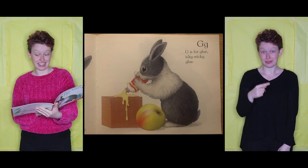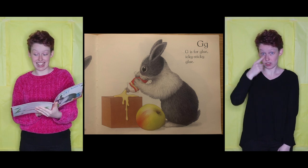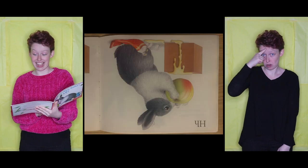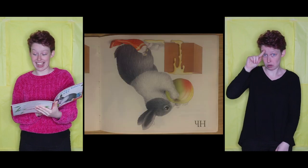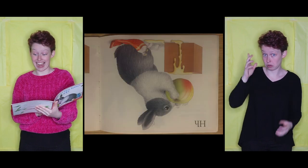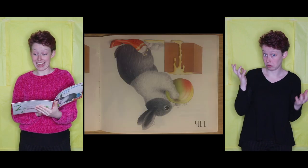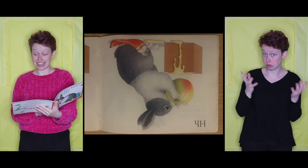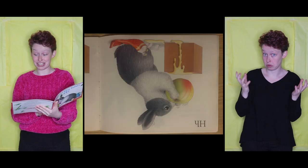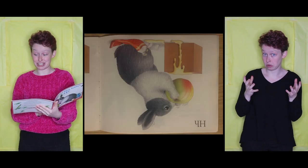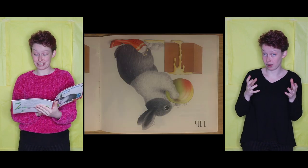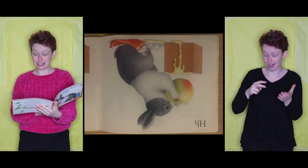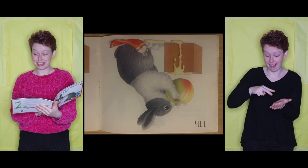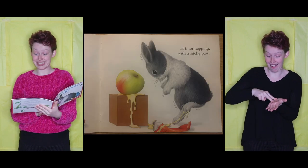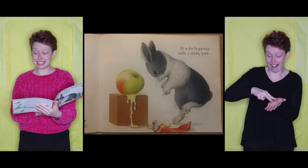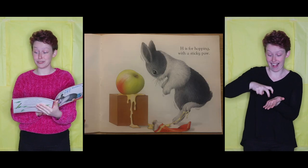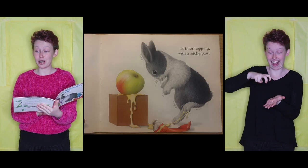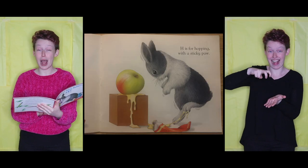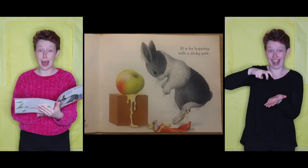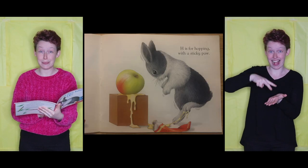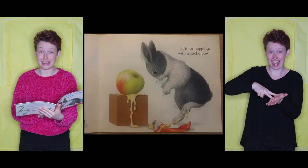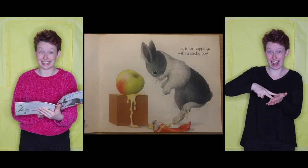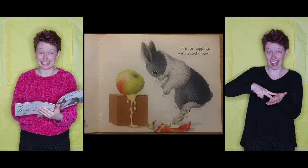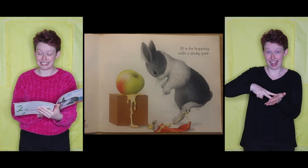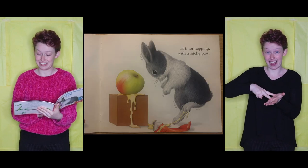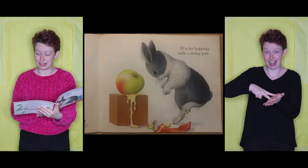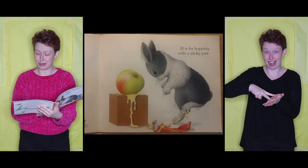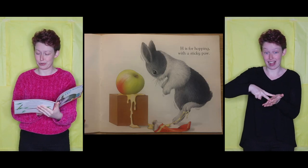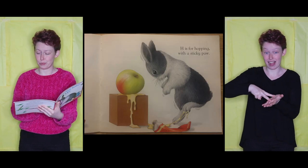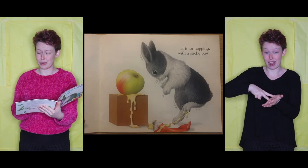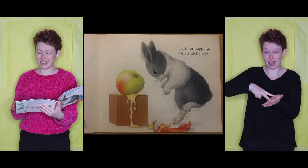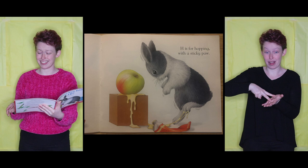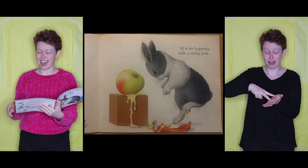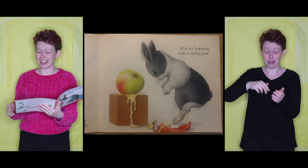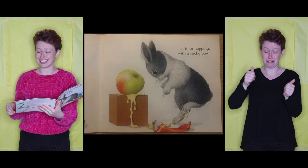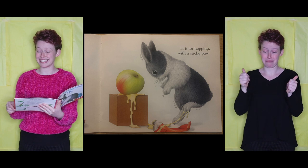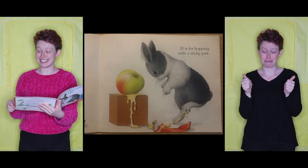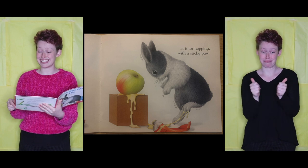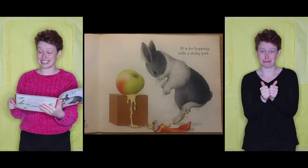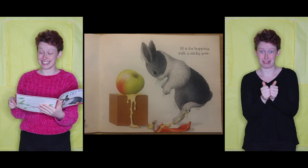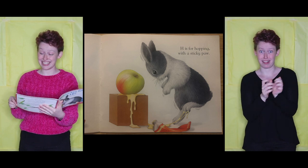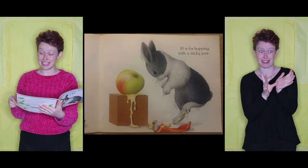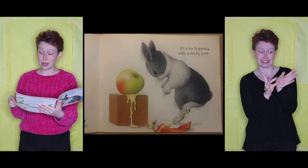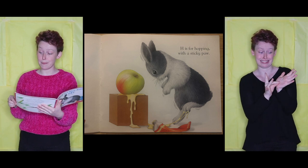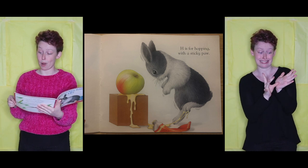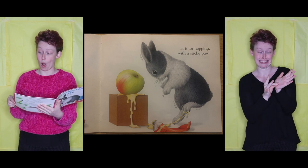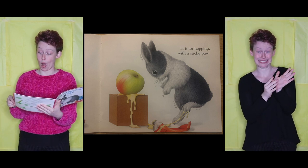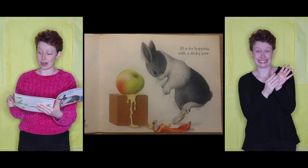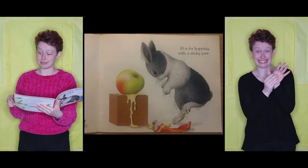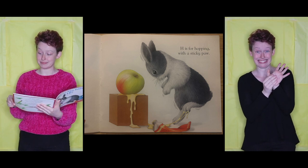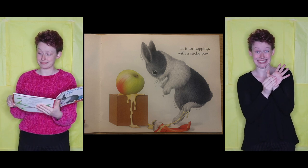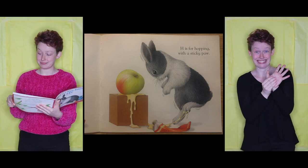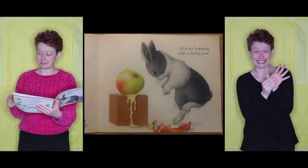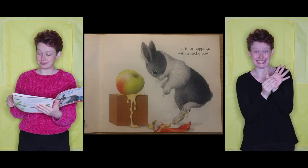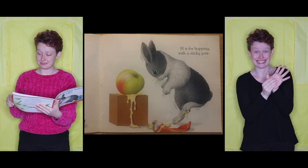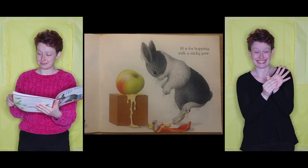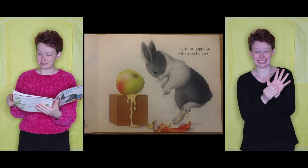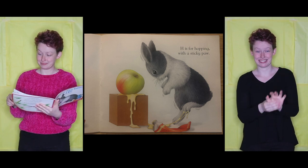H is for Hopping, with a Sticky Paw.